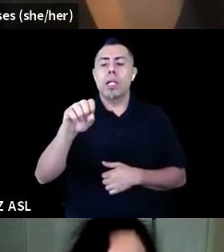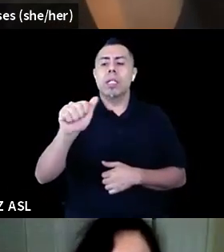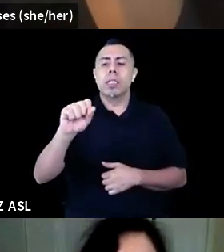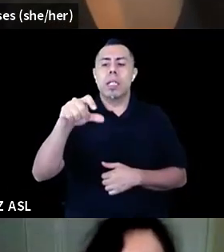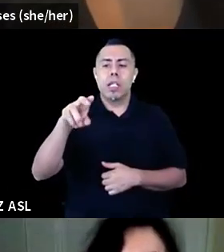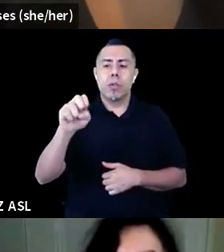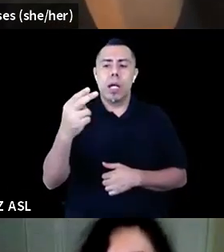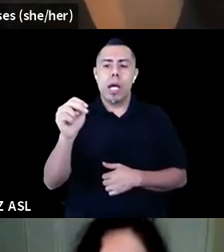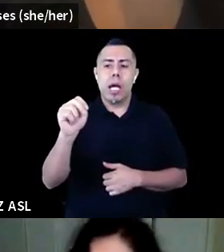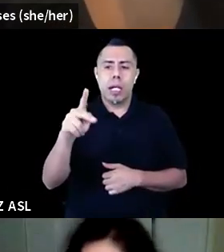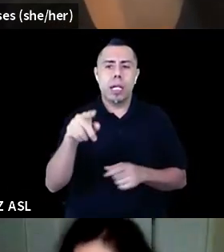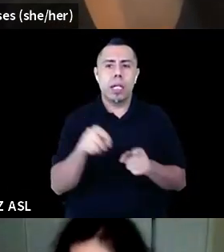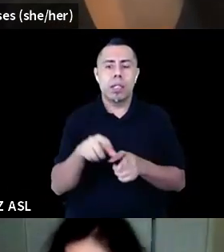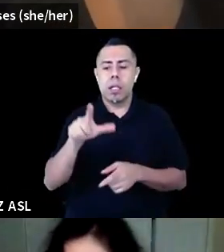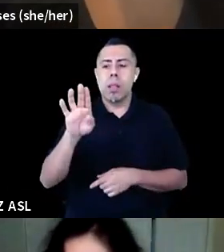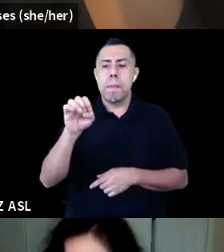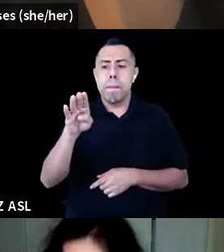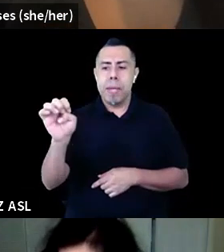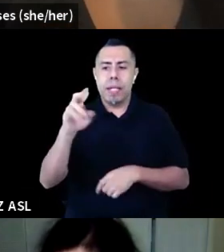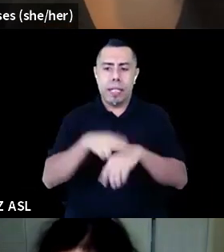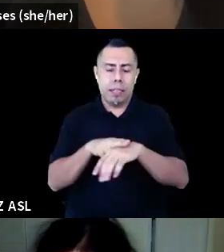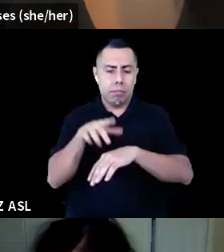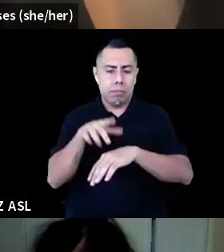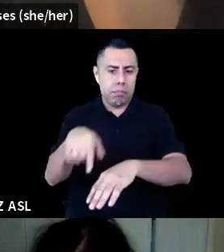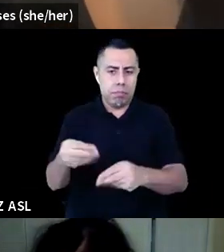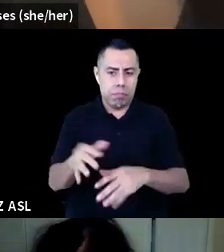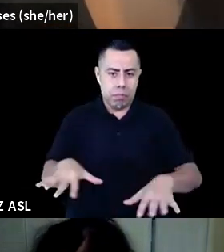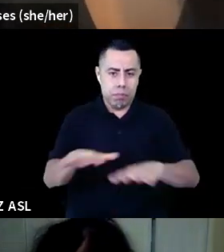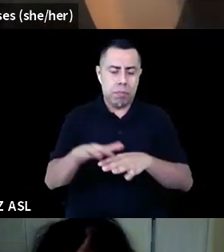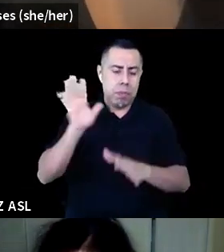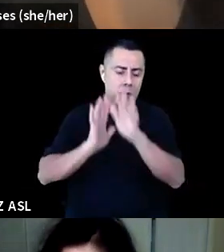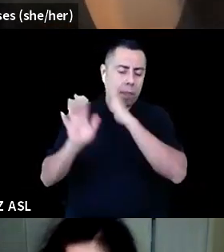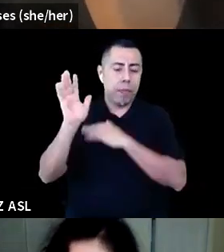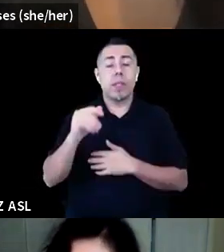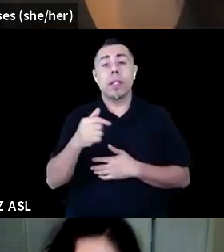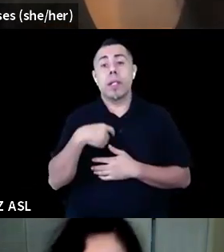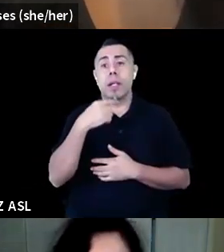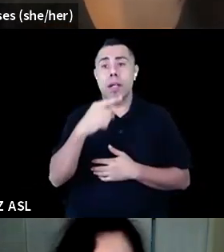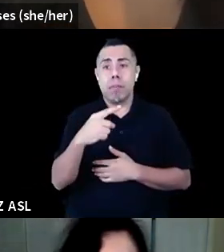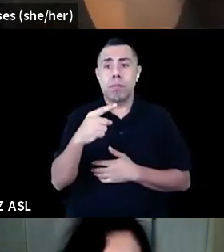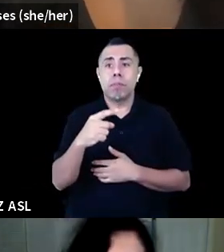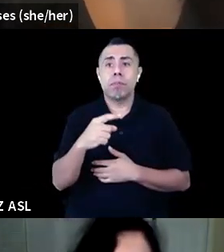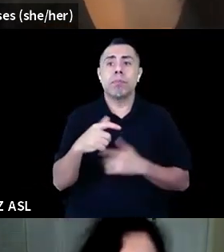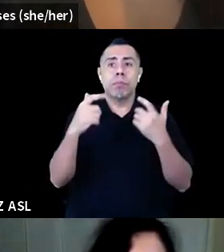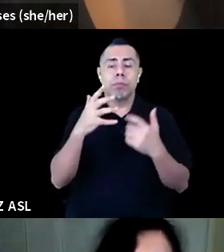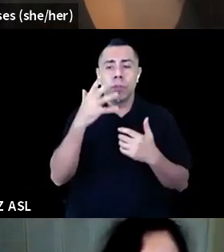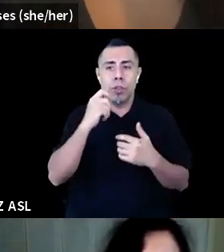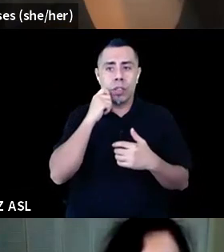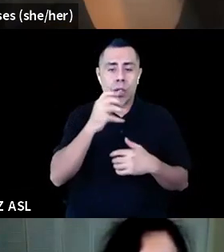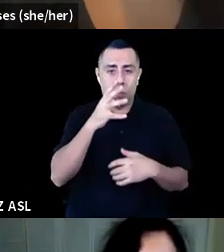As a visual description, I'm a brown-skinned woman with long black hair. Today, I'm wearing glasses that are blue light glasses because